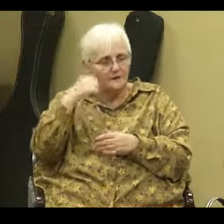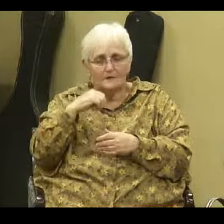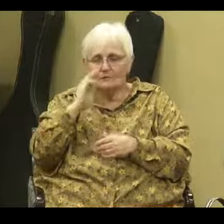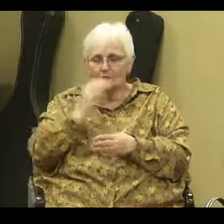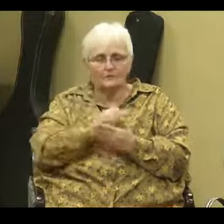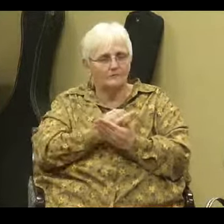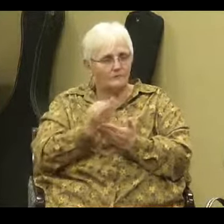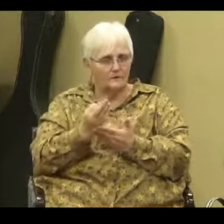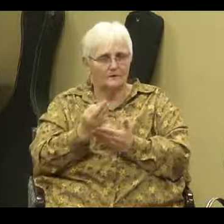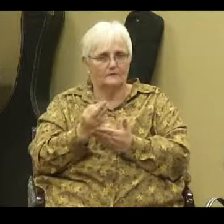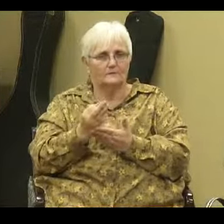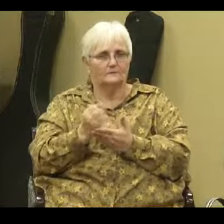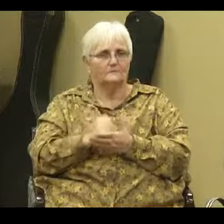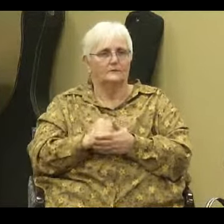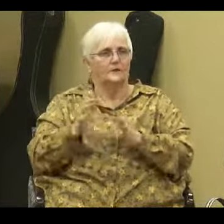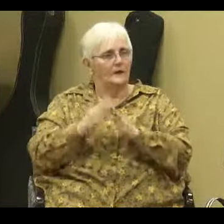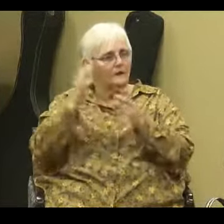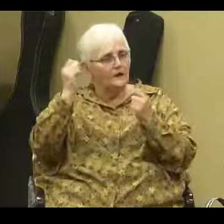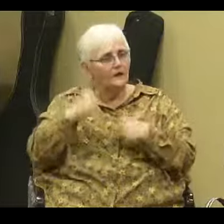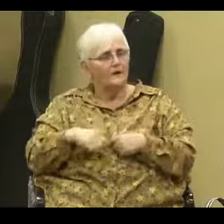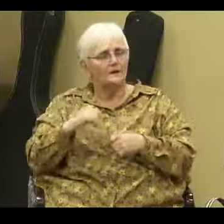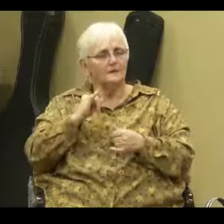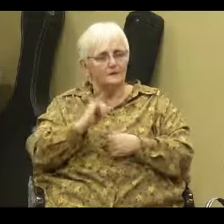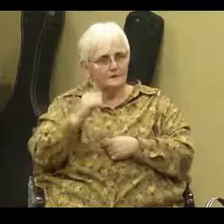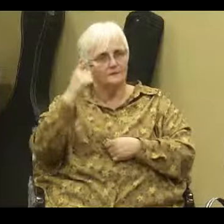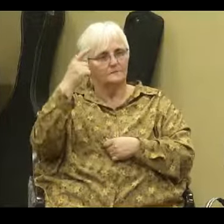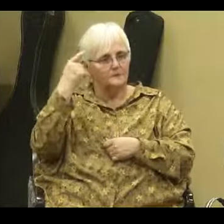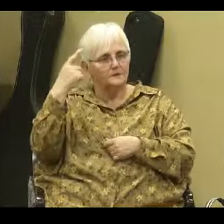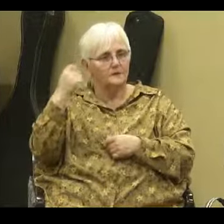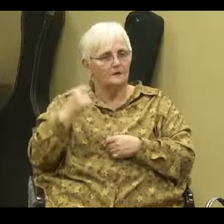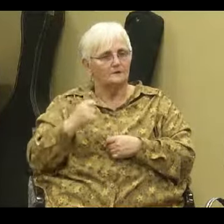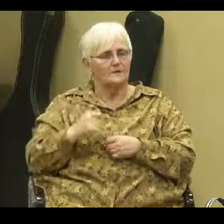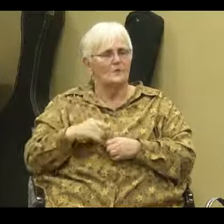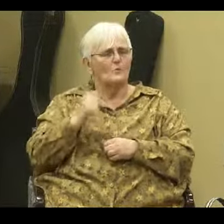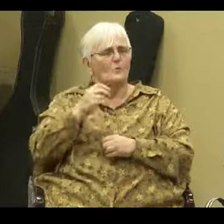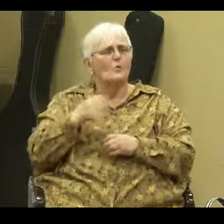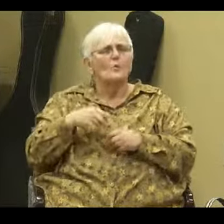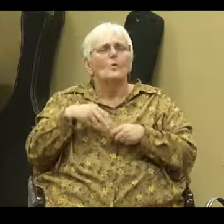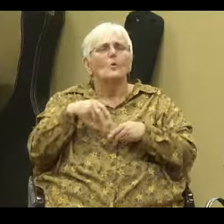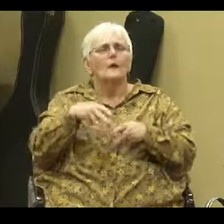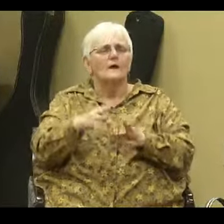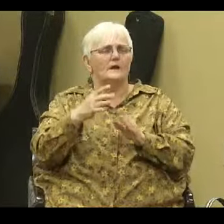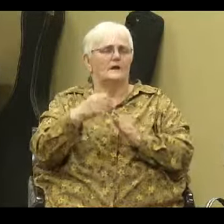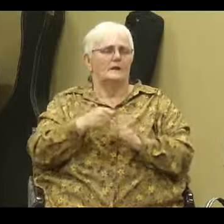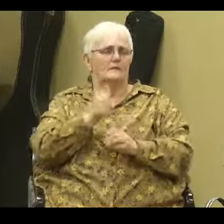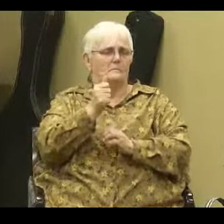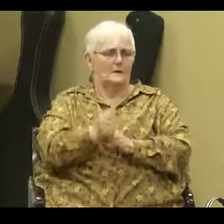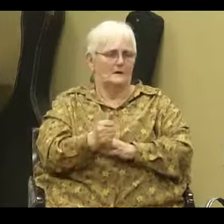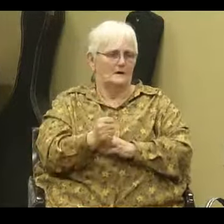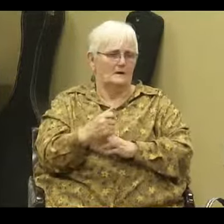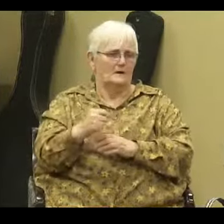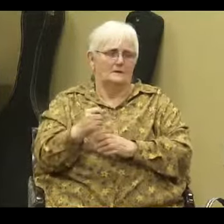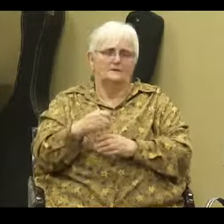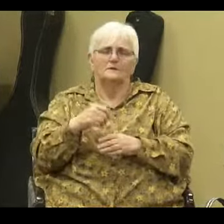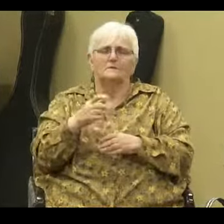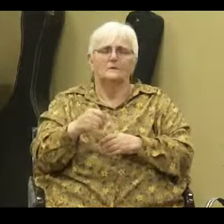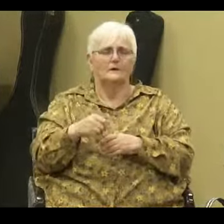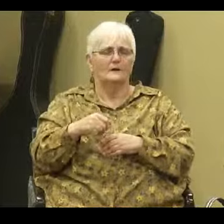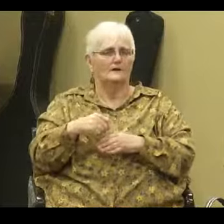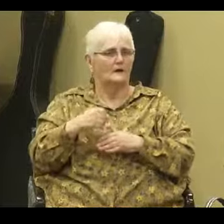Hallelujah. God is mysterious. And He's way beyond our, He's way beyond our